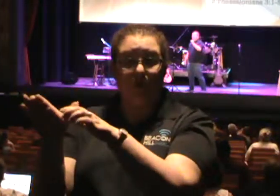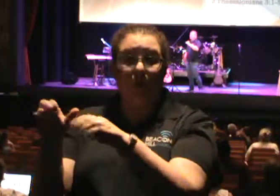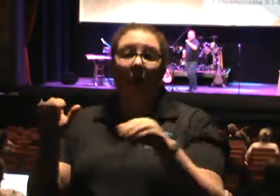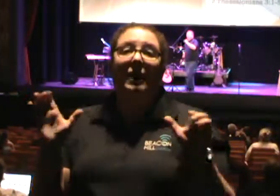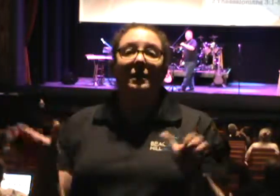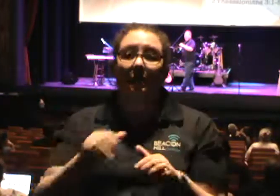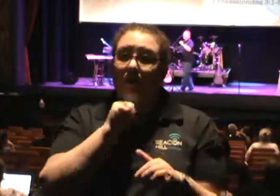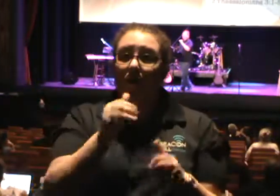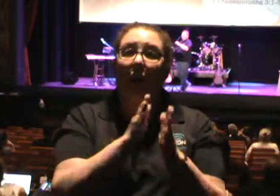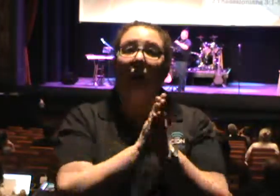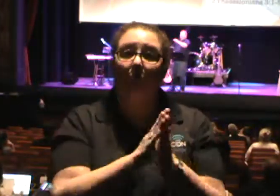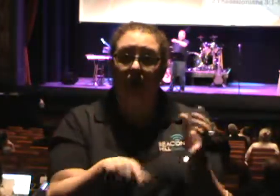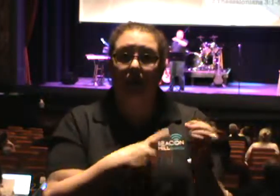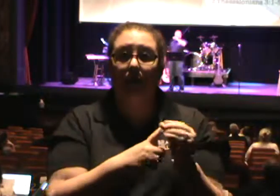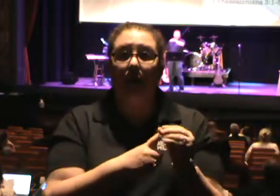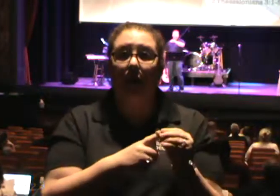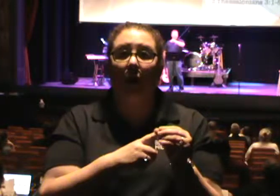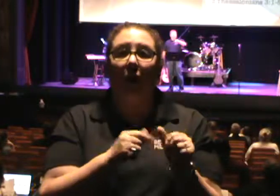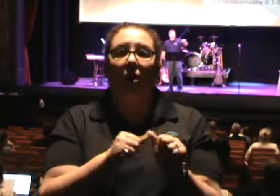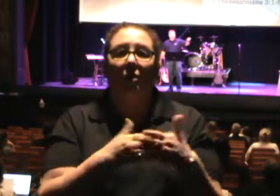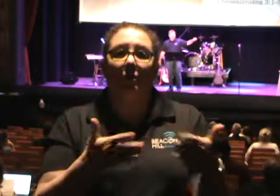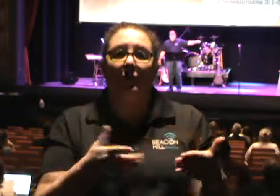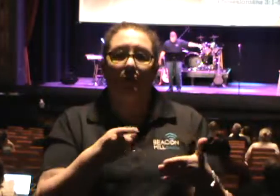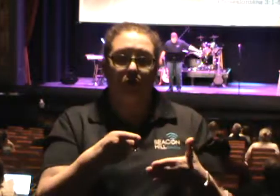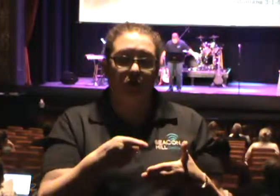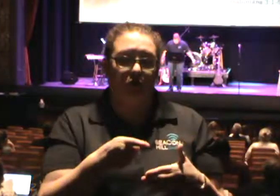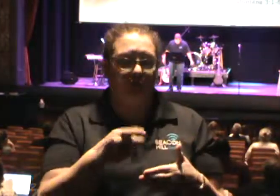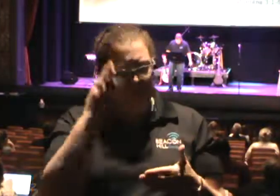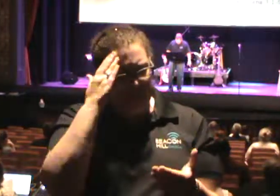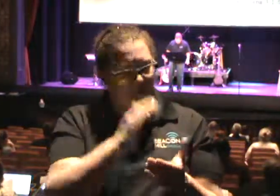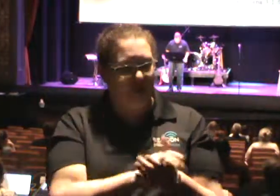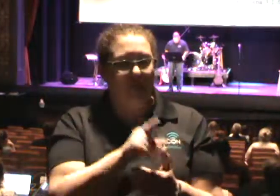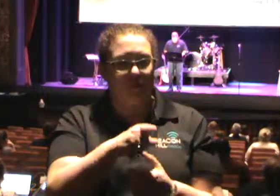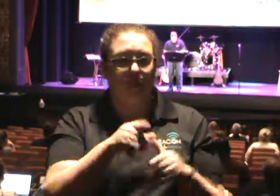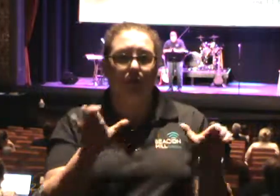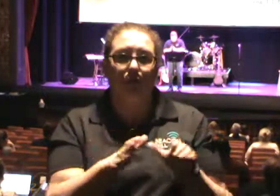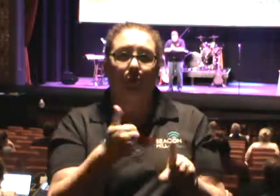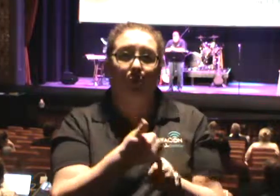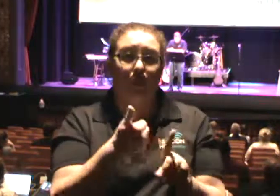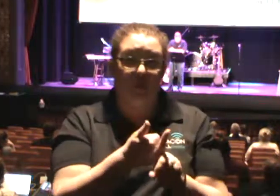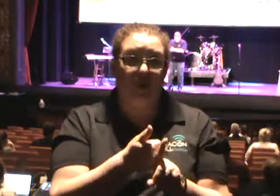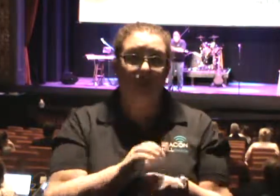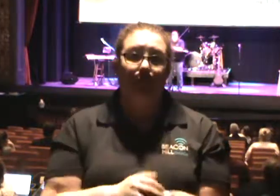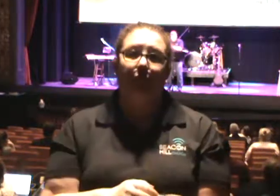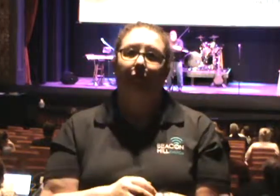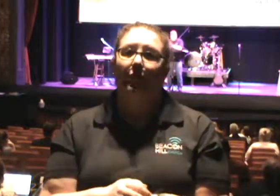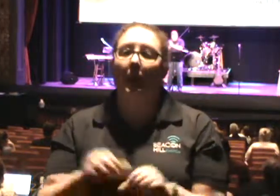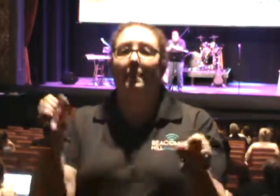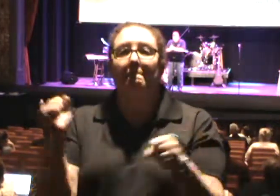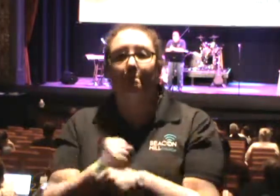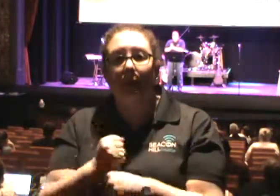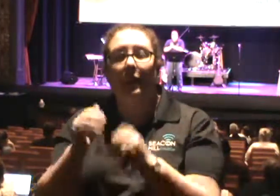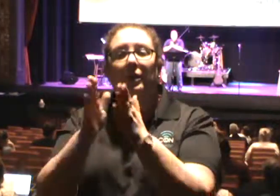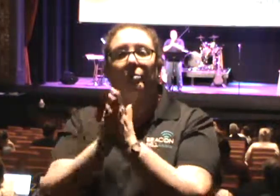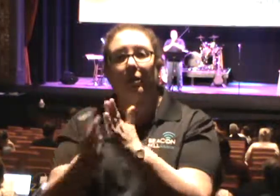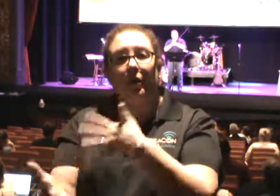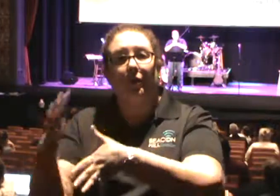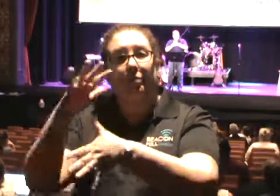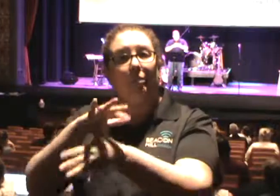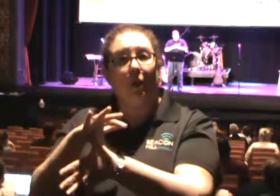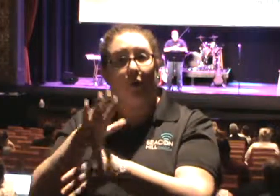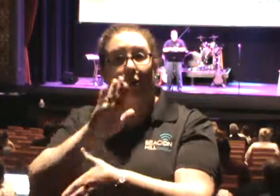you do not pray about are the things that you think you can handle on your own. Make prayer a priority